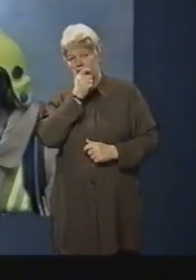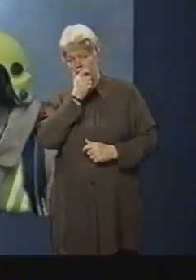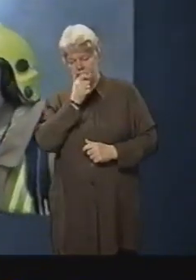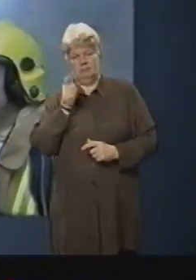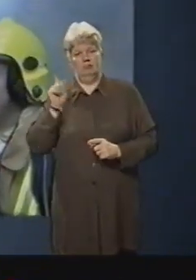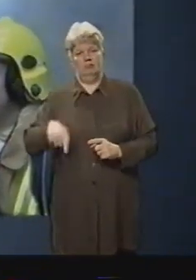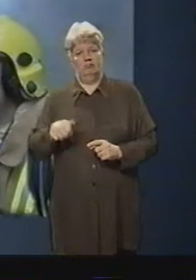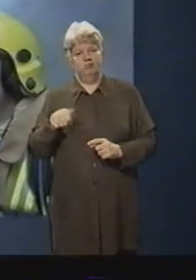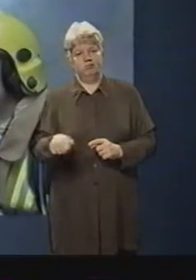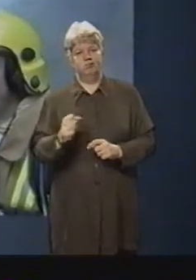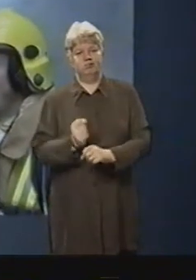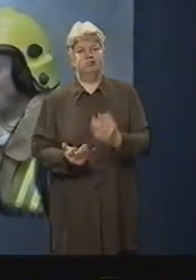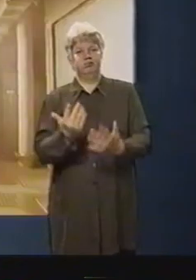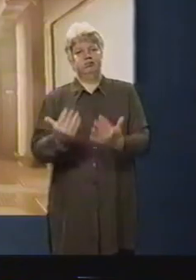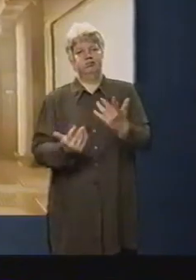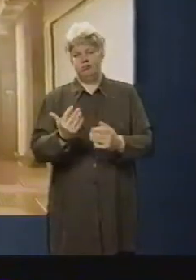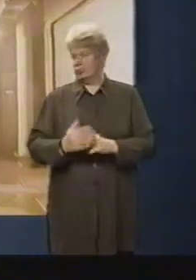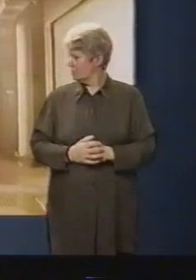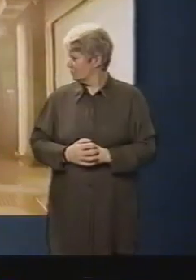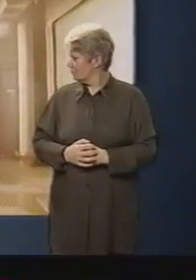Ignition. Nick, let's go for it.